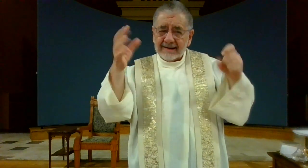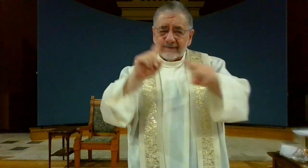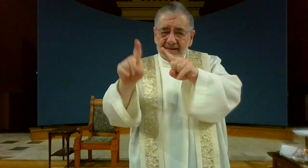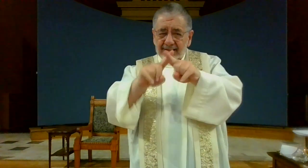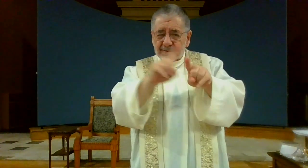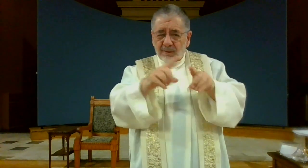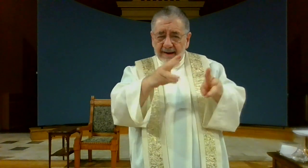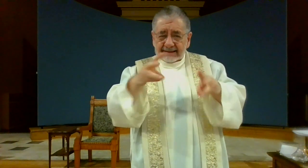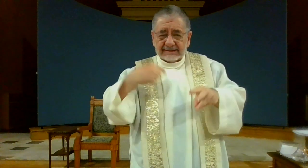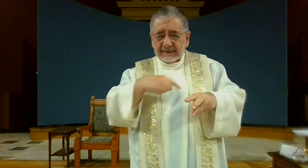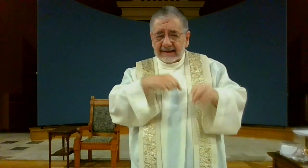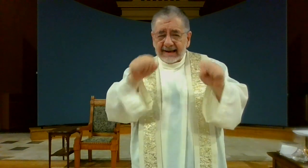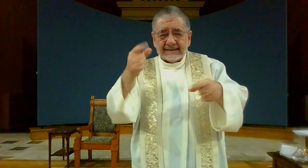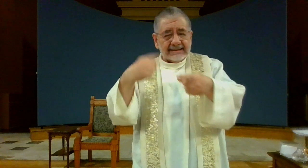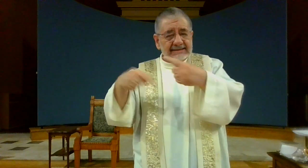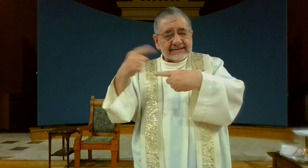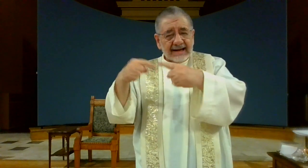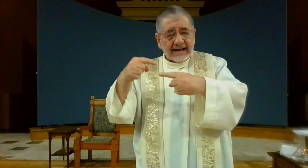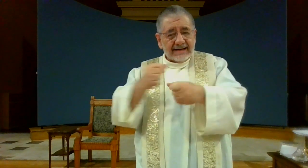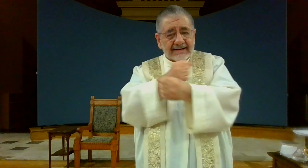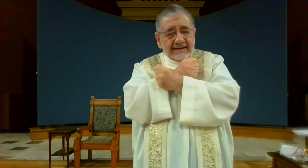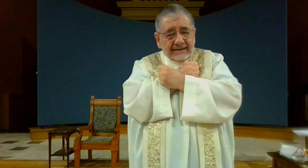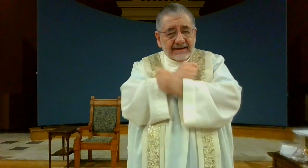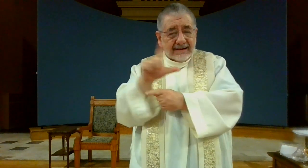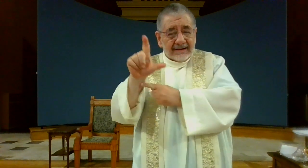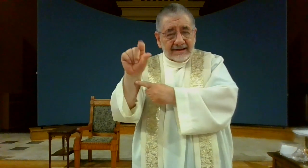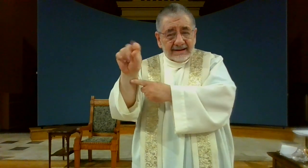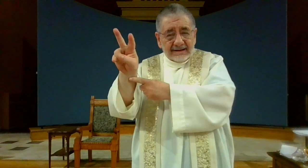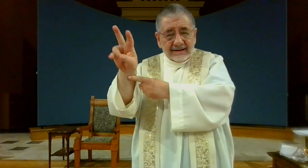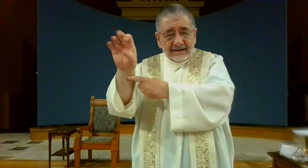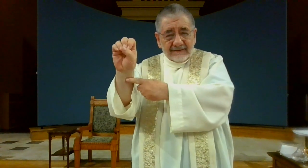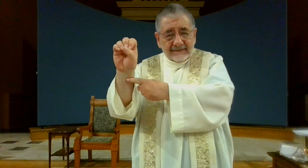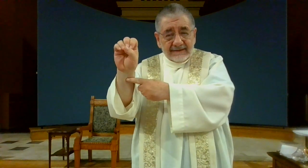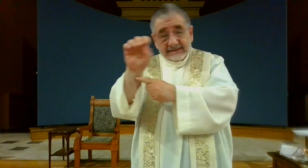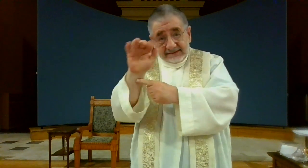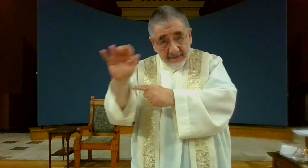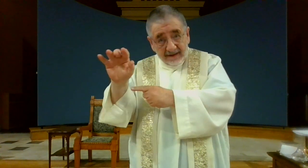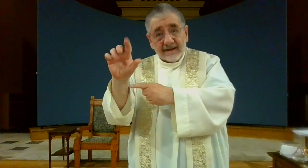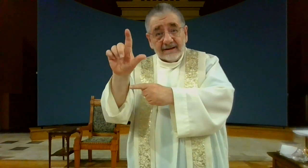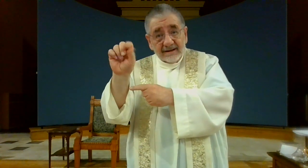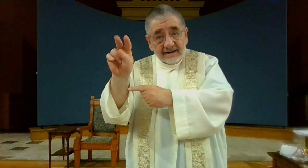There are many ways we can sign love. We can fingerspell it like this